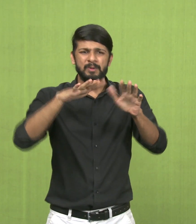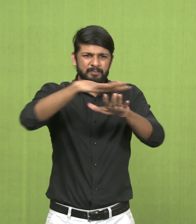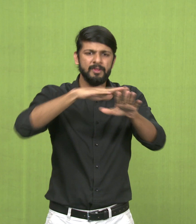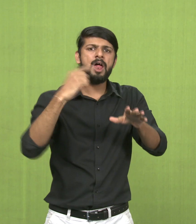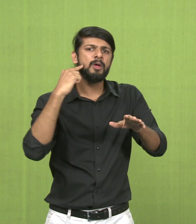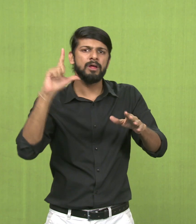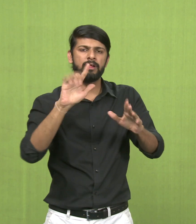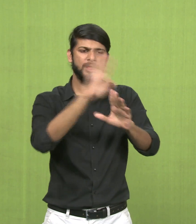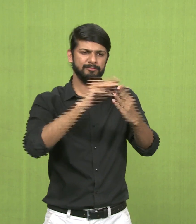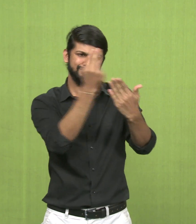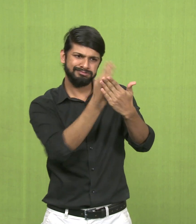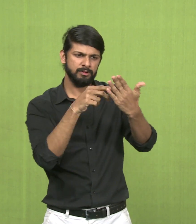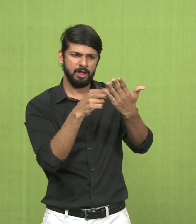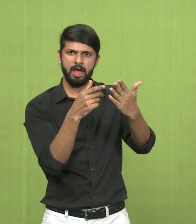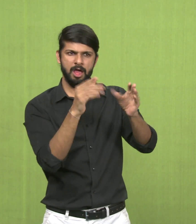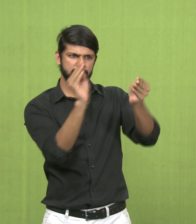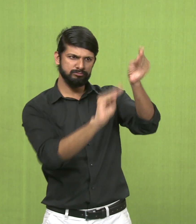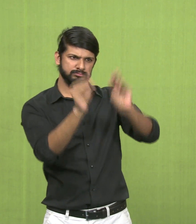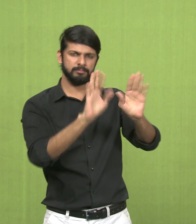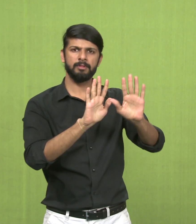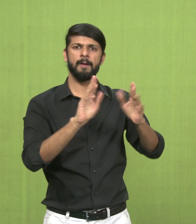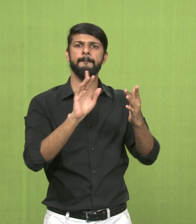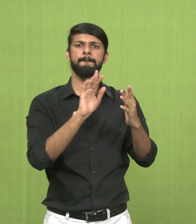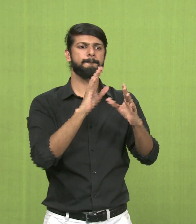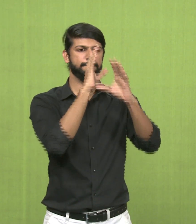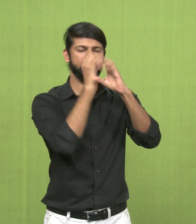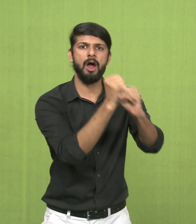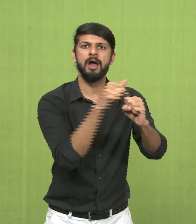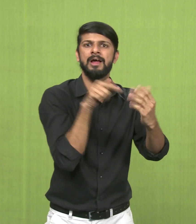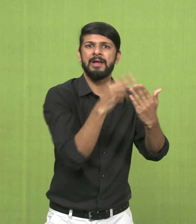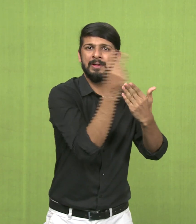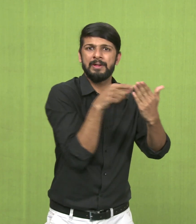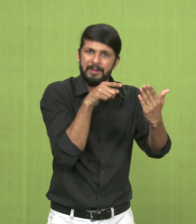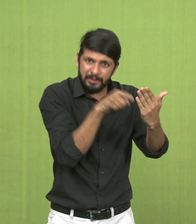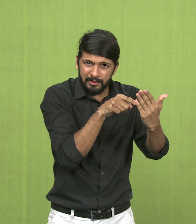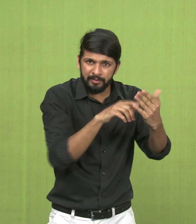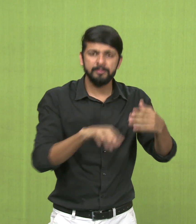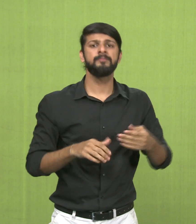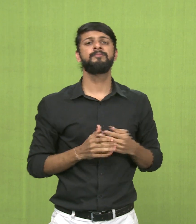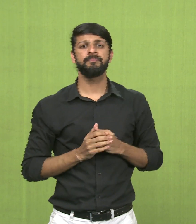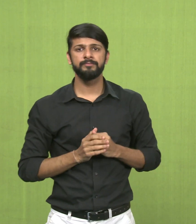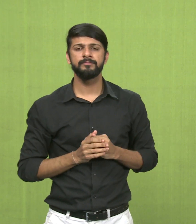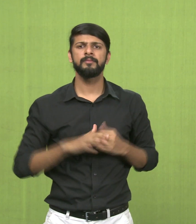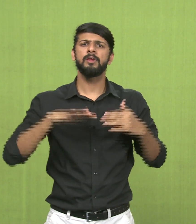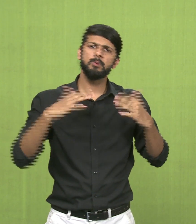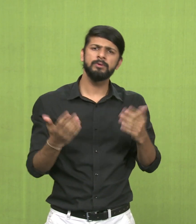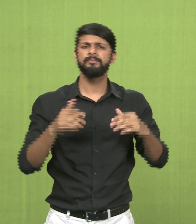Even in the illustration, there would be the aspiration of the artist.